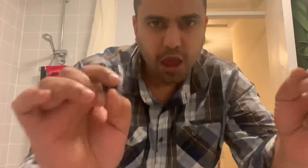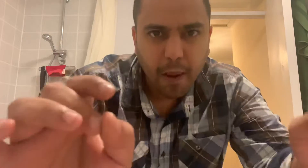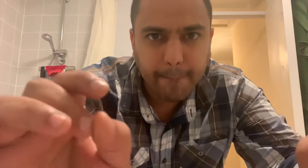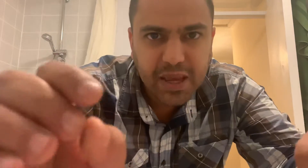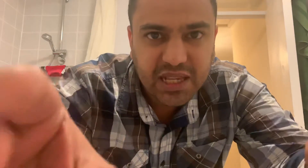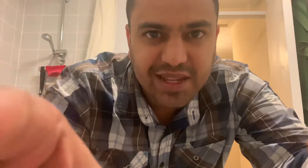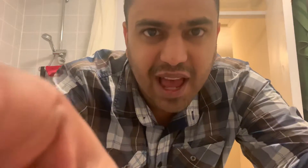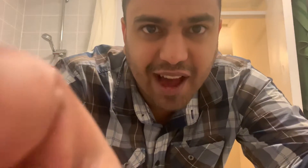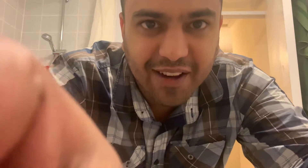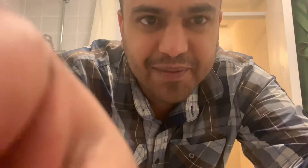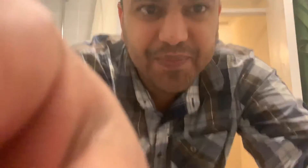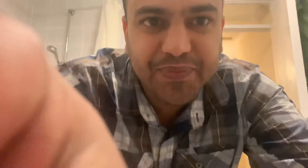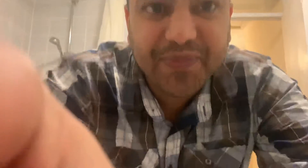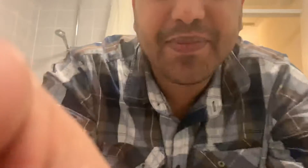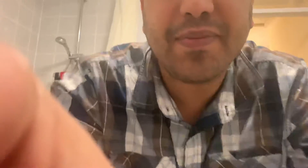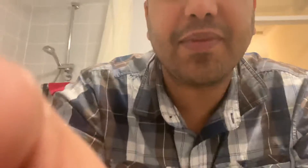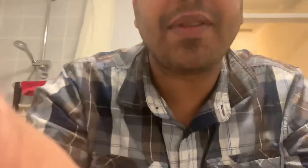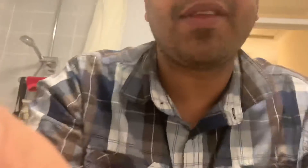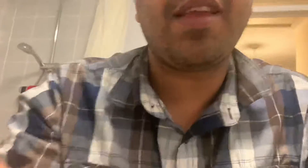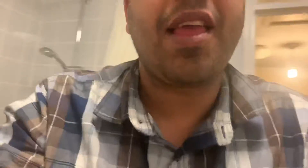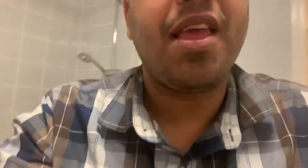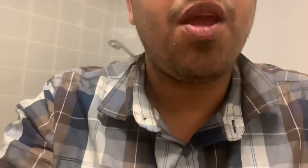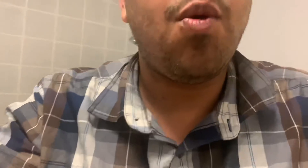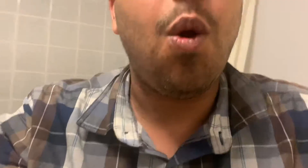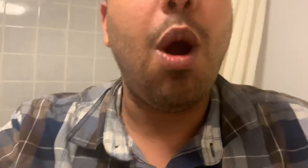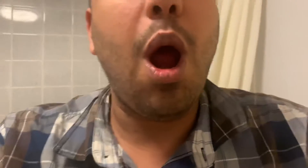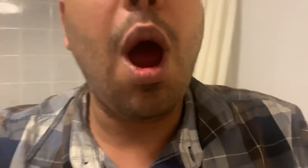Peace out. Oh.